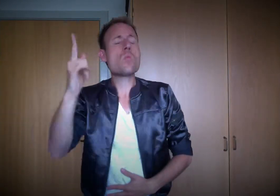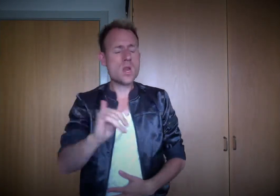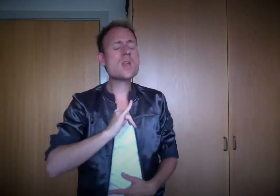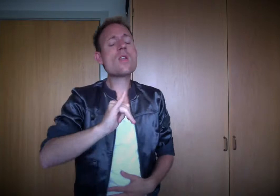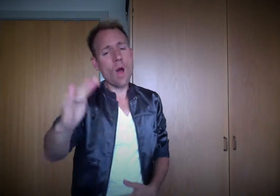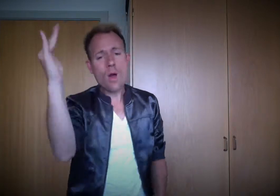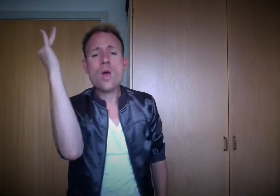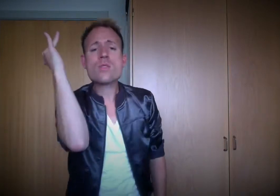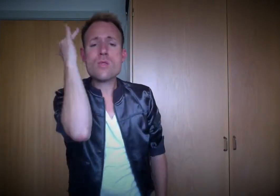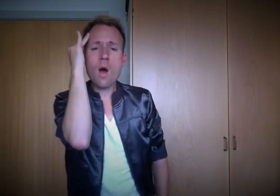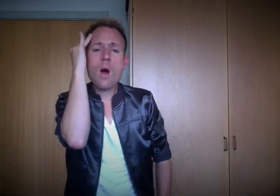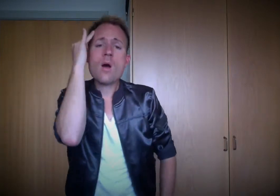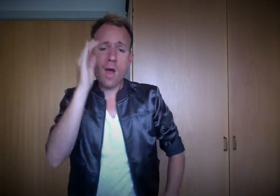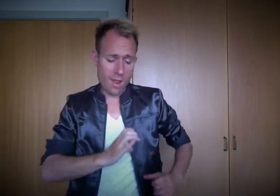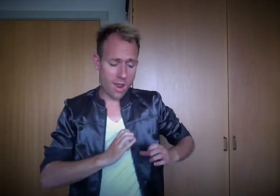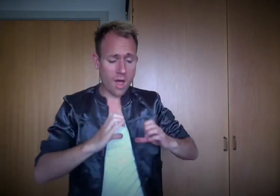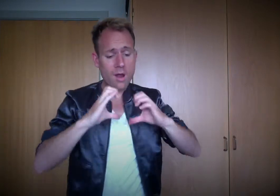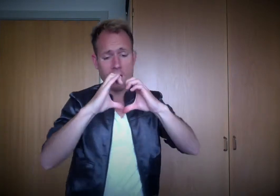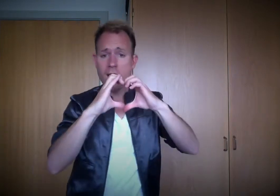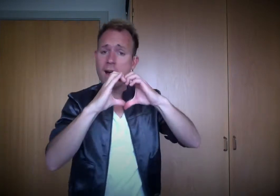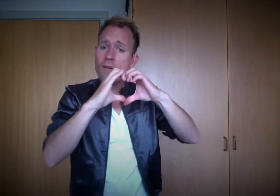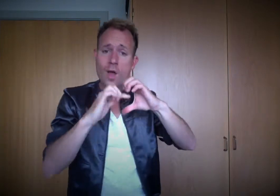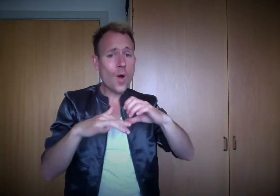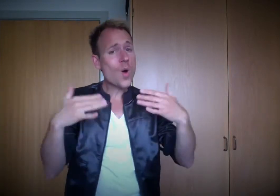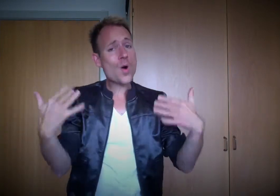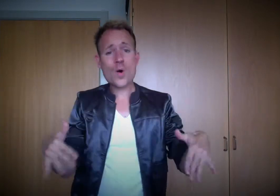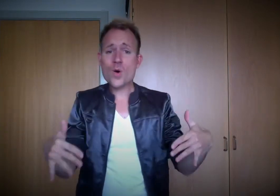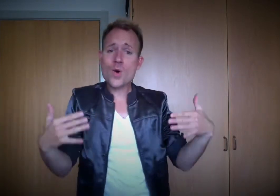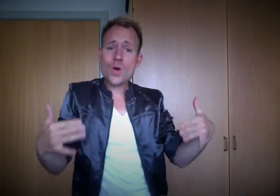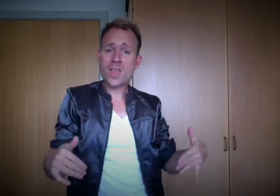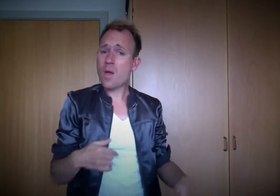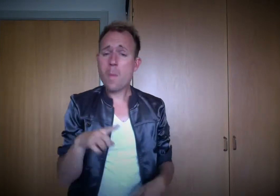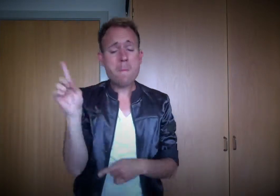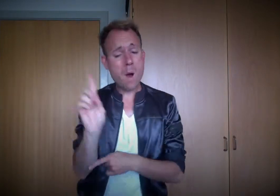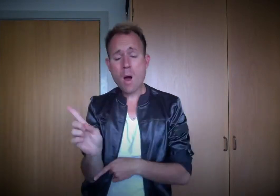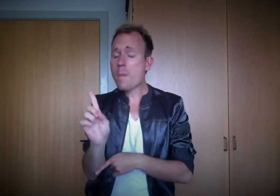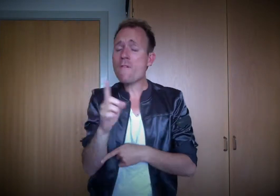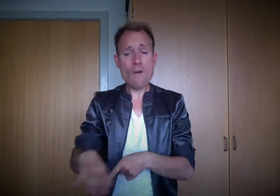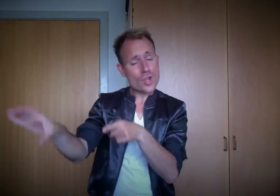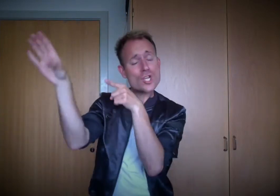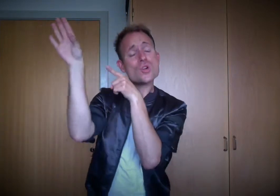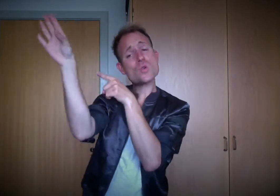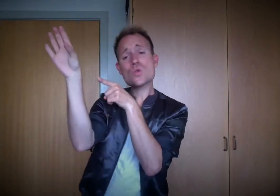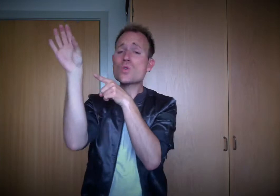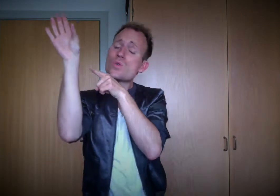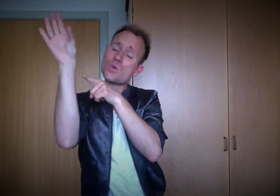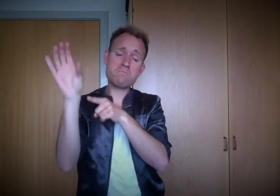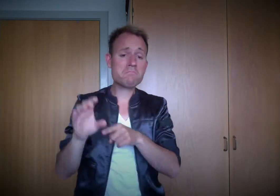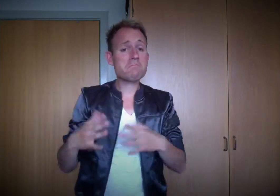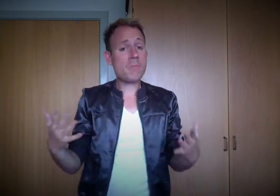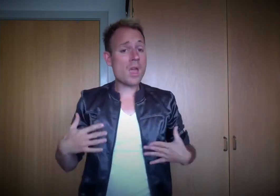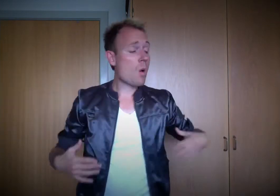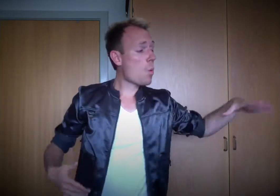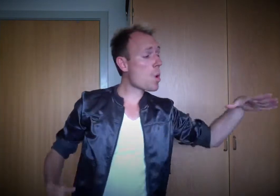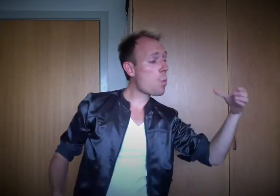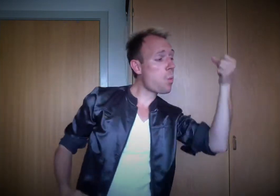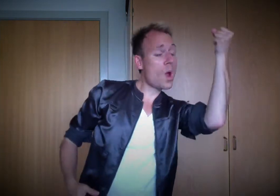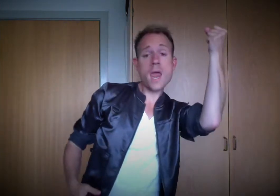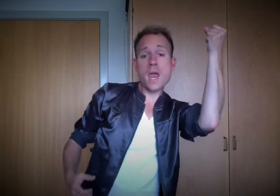is Oh, yes, is is It's you how many days Either we win or we lose